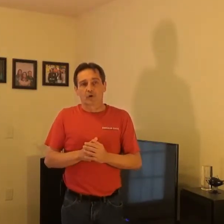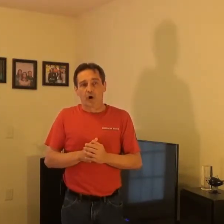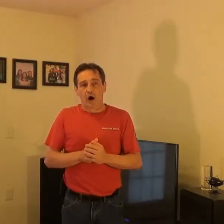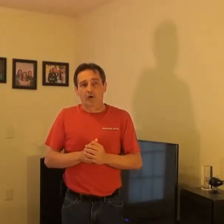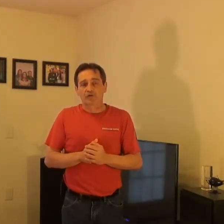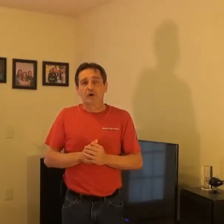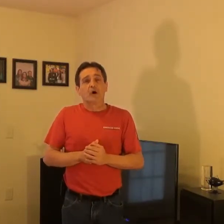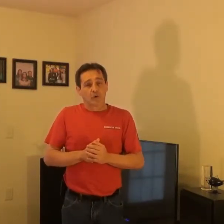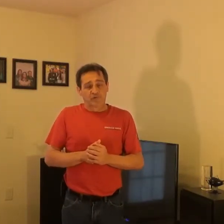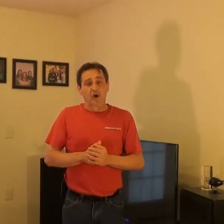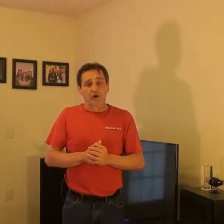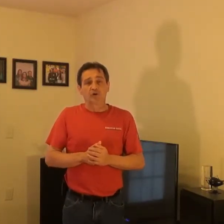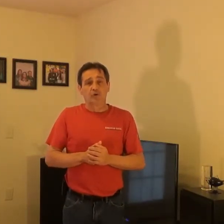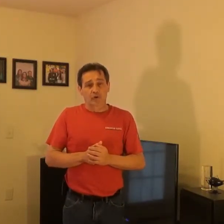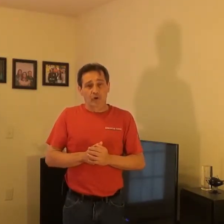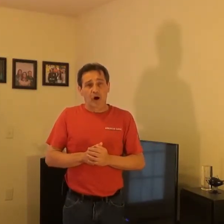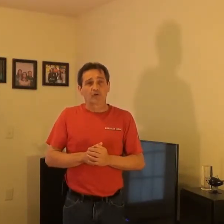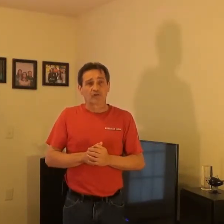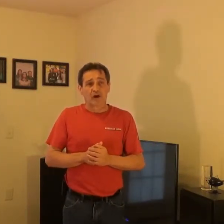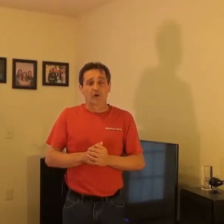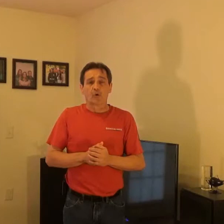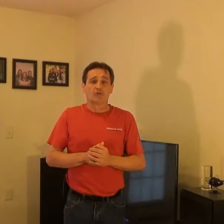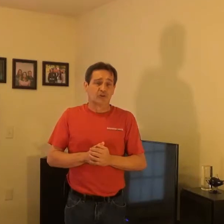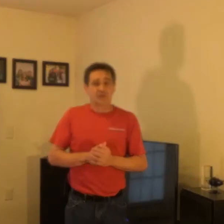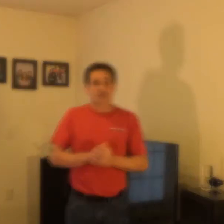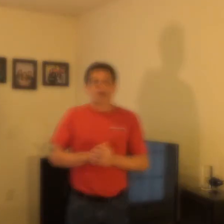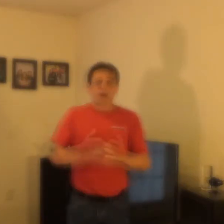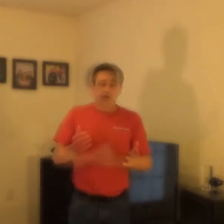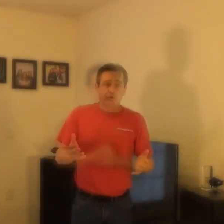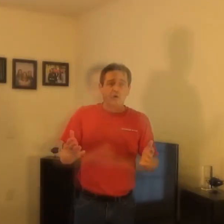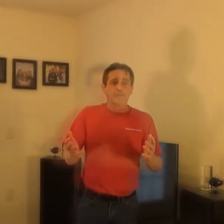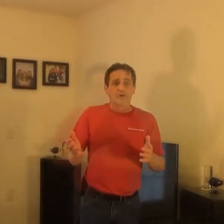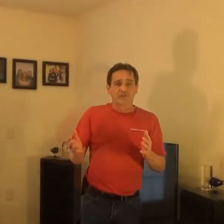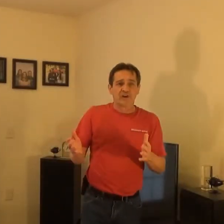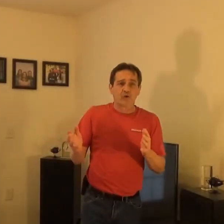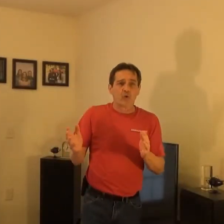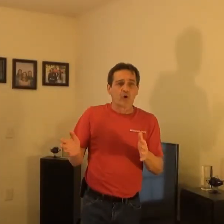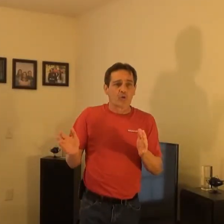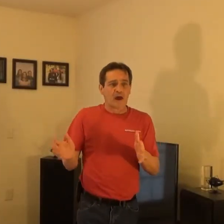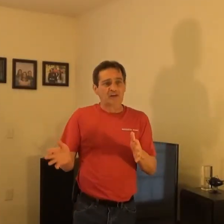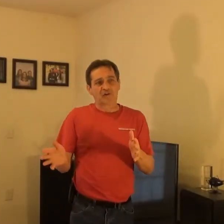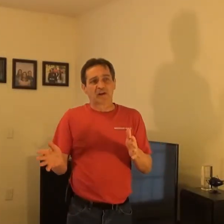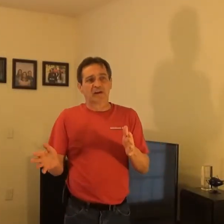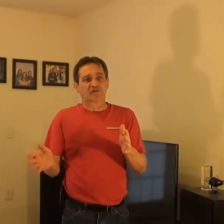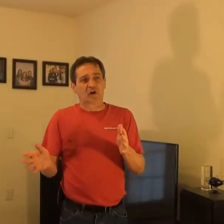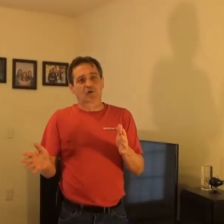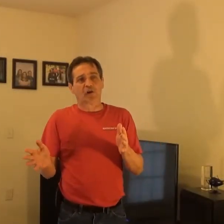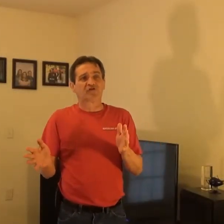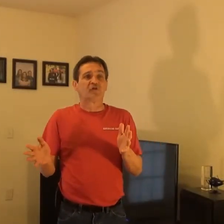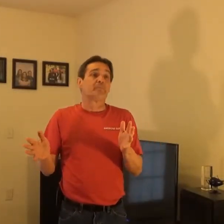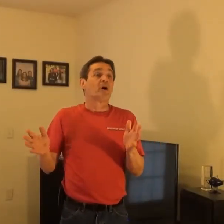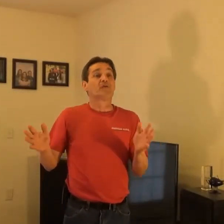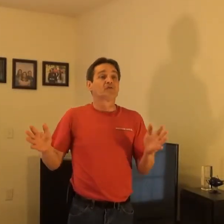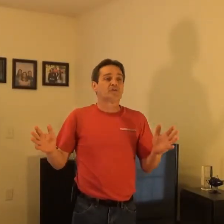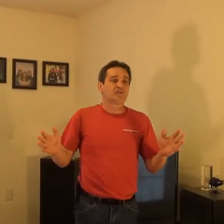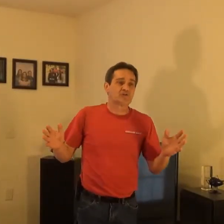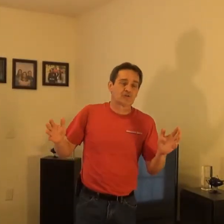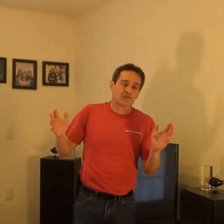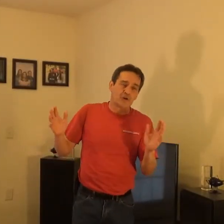cross, referring to the cross of our Lord Jesus Christ. In we see the war raging against our Christian brothers and sisters-in